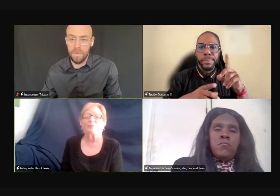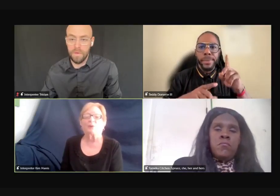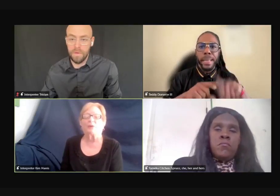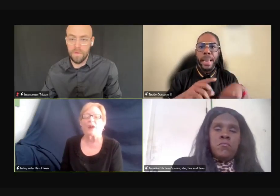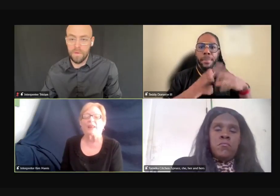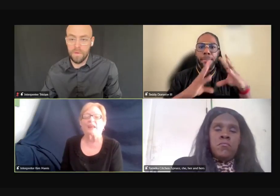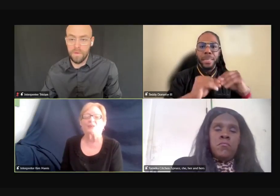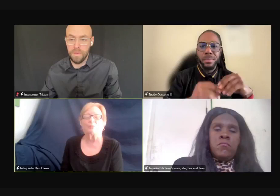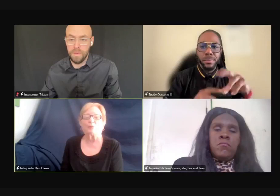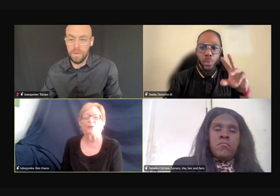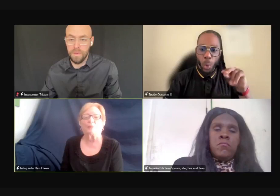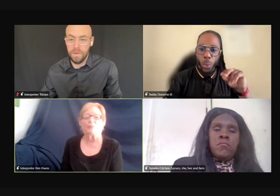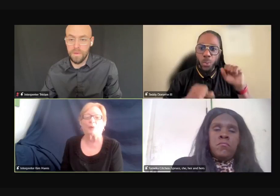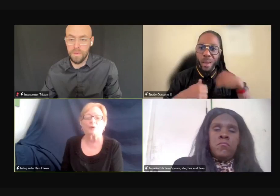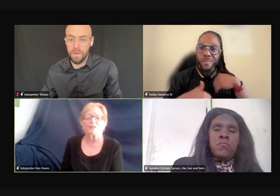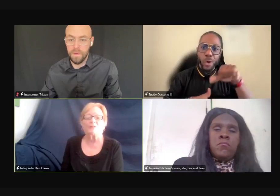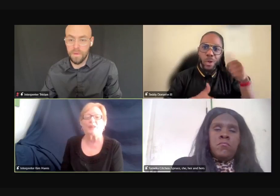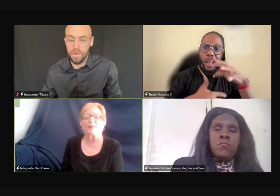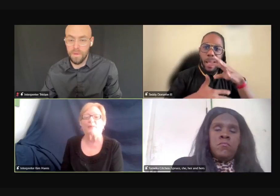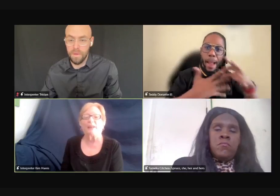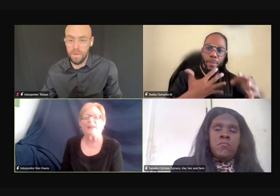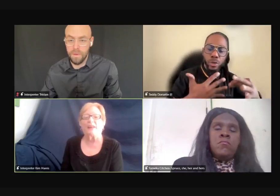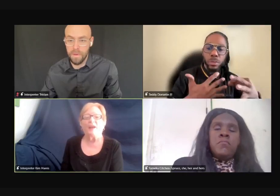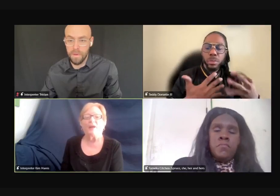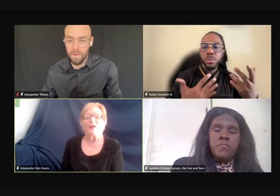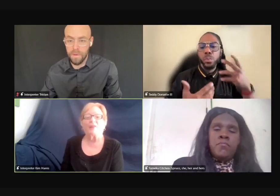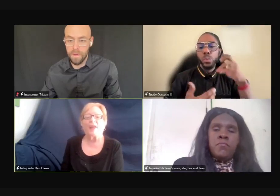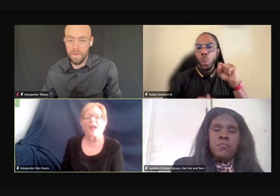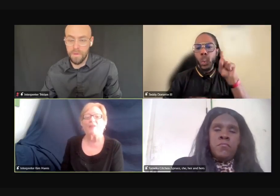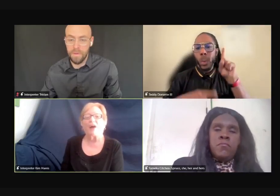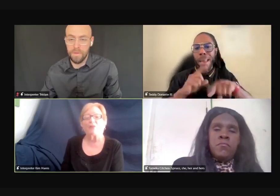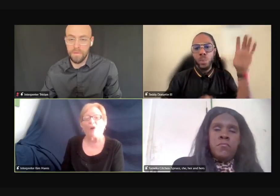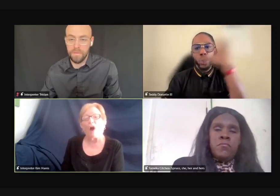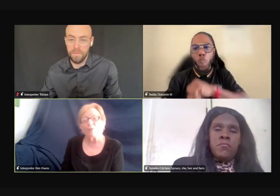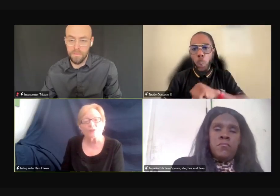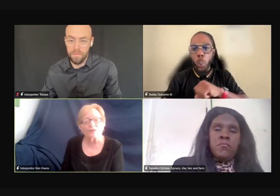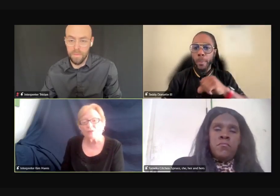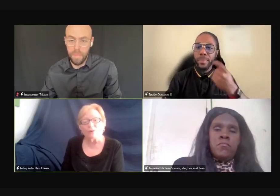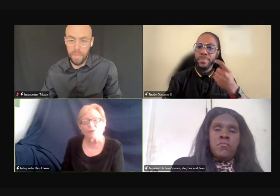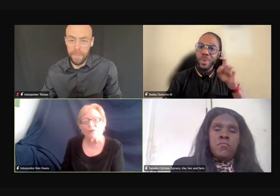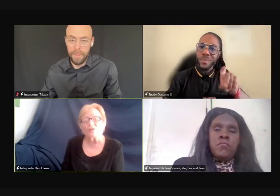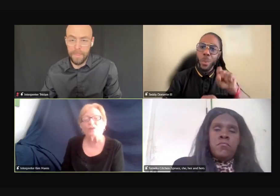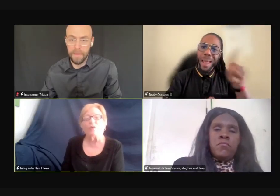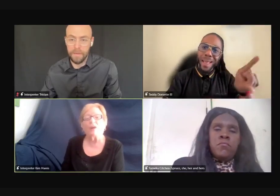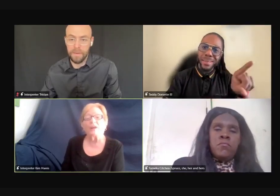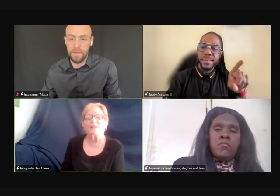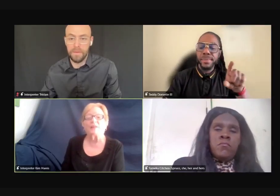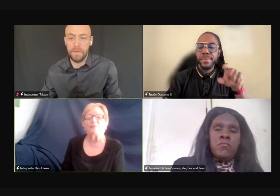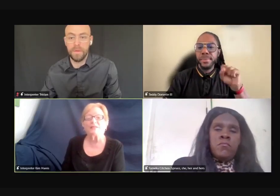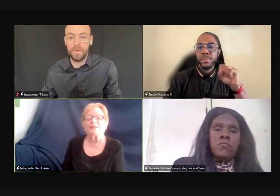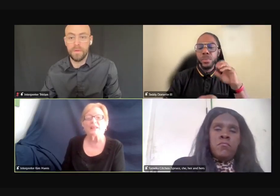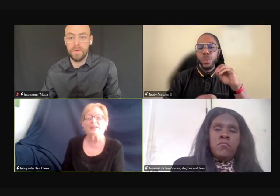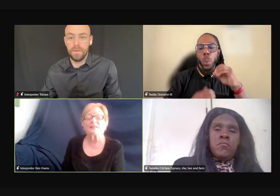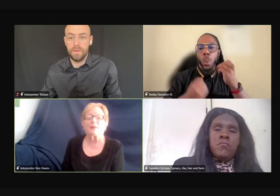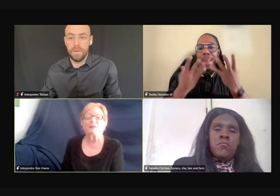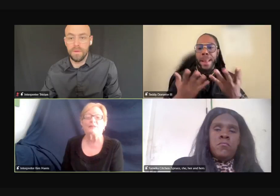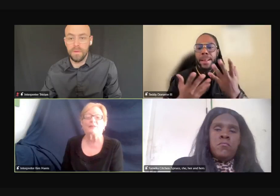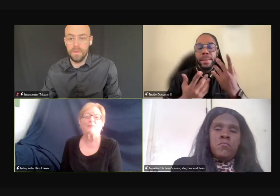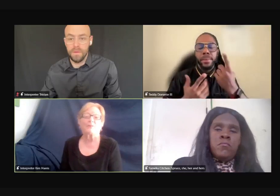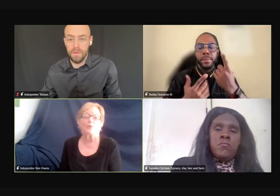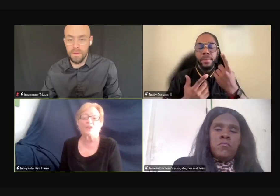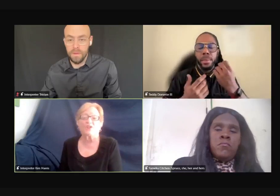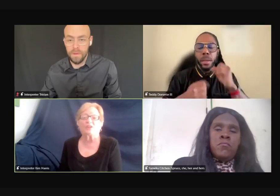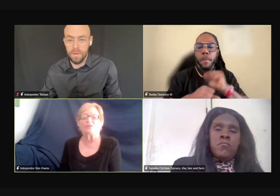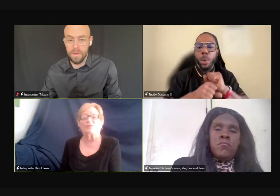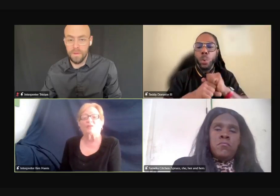interpreter, I like interpreter in person for that meeting, or they have other options you could, you know, because they miss things, maybe